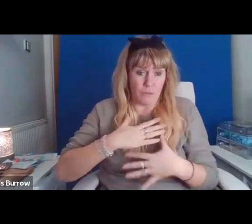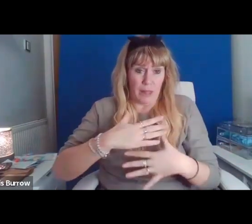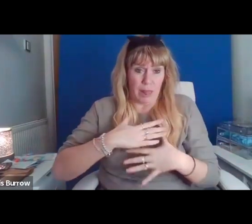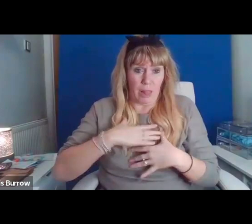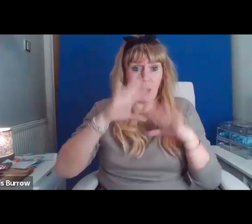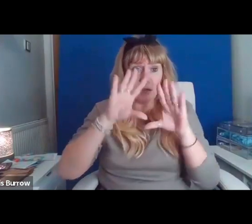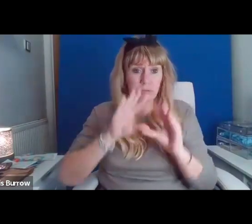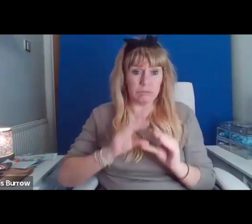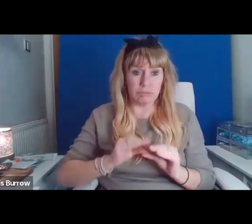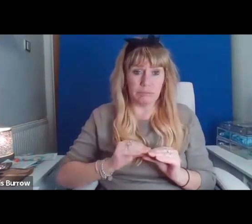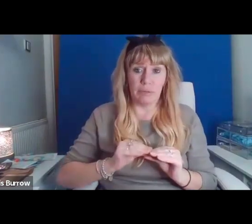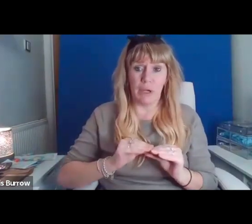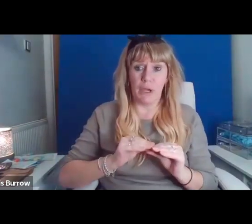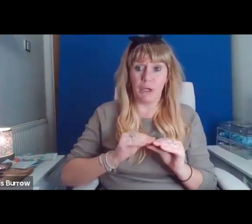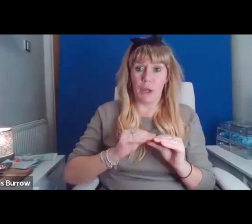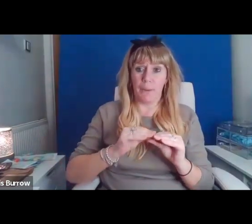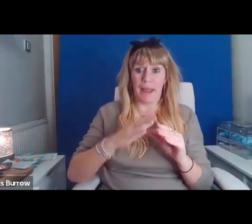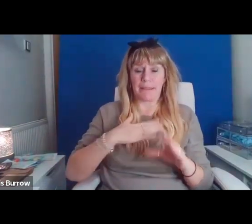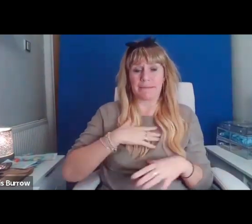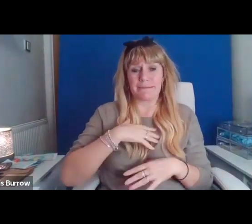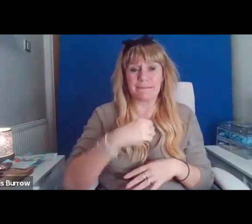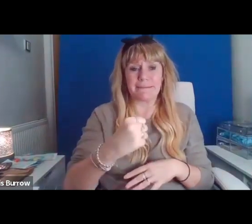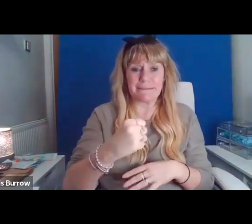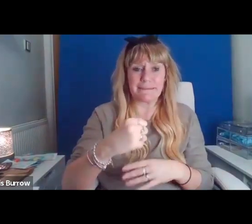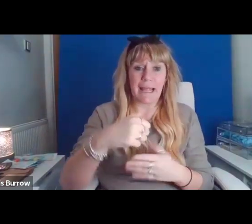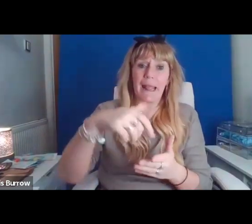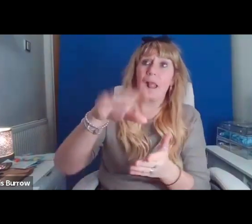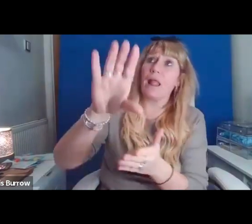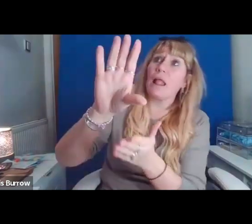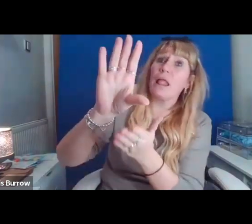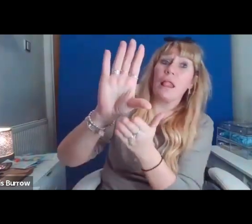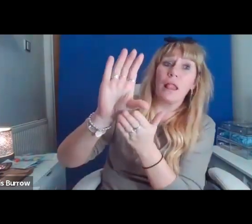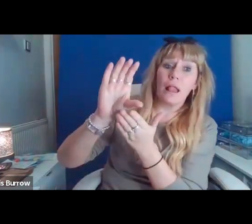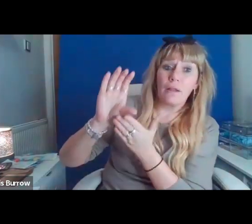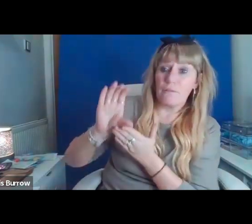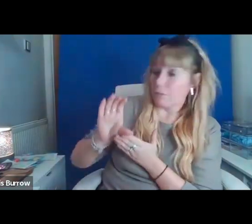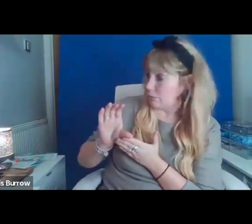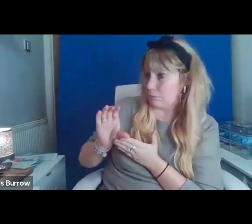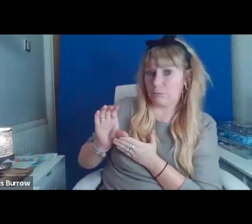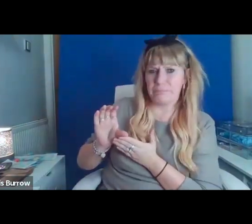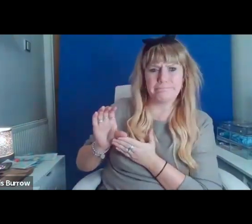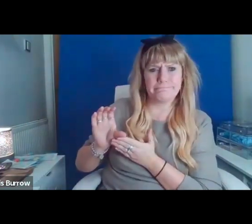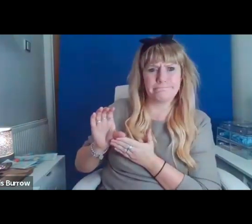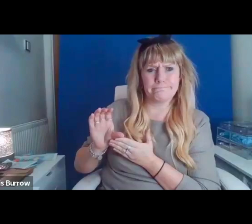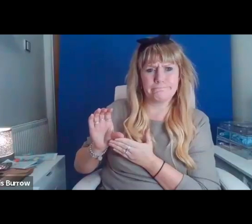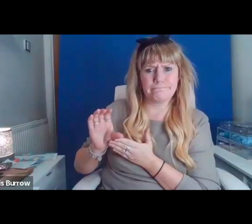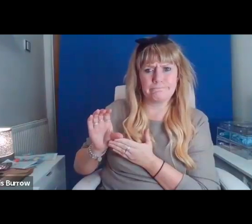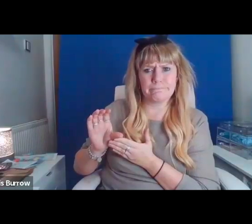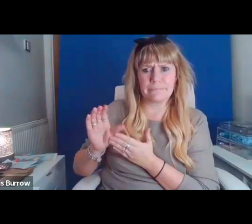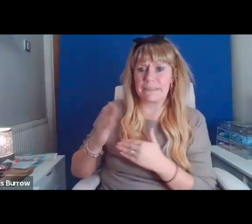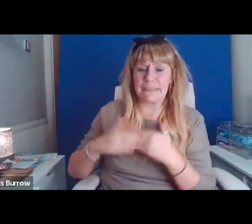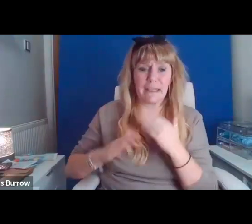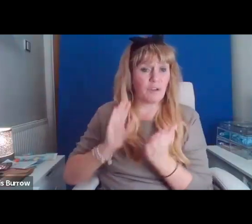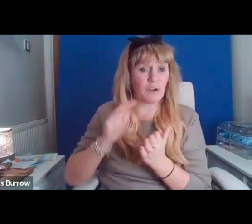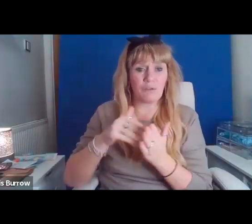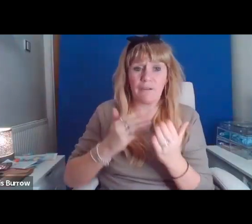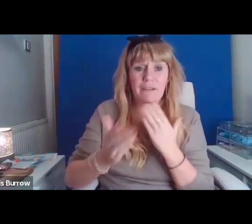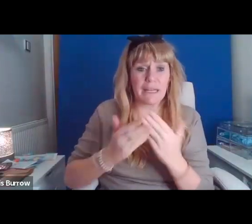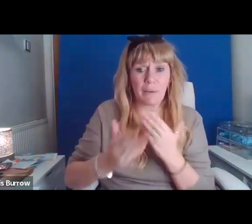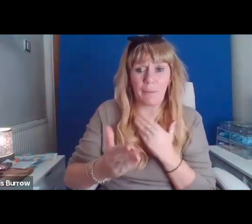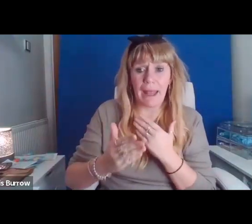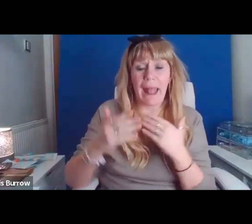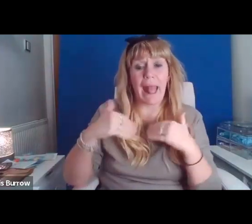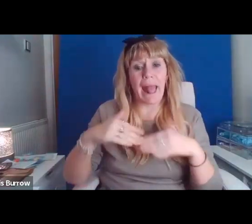ahead, take the funding, it never arrived anyway. And leave the rest of